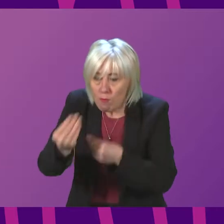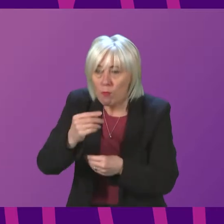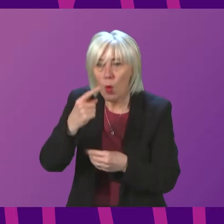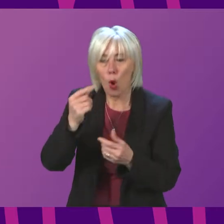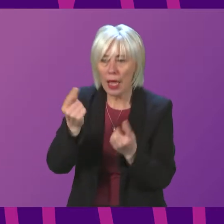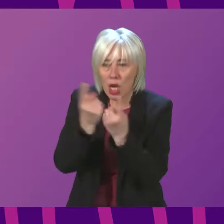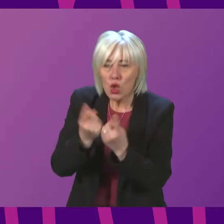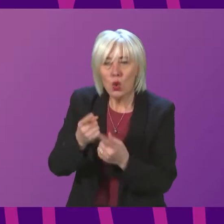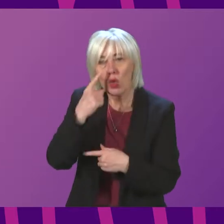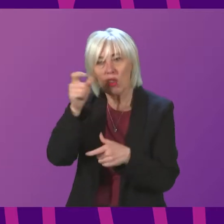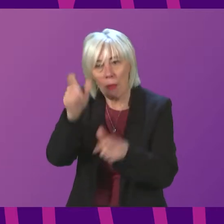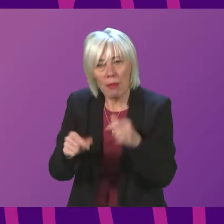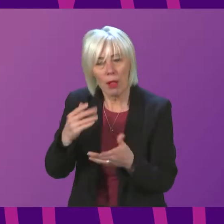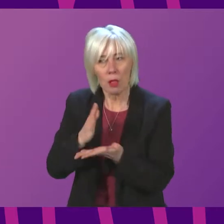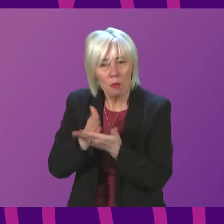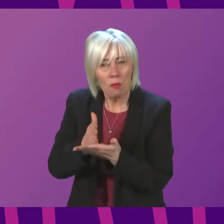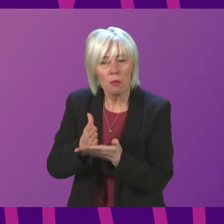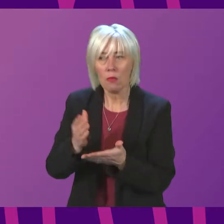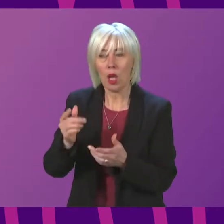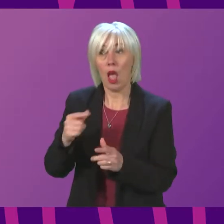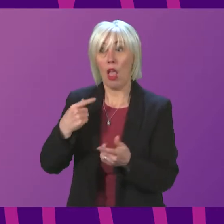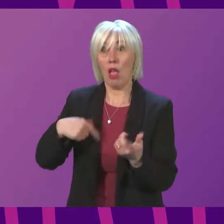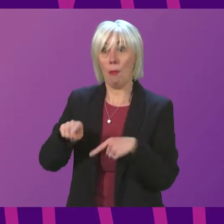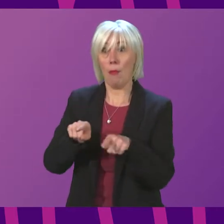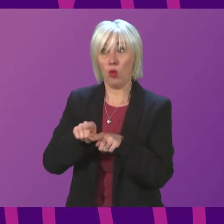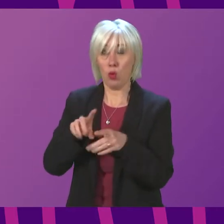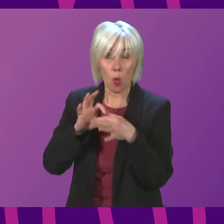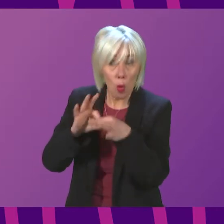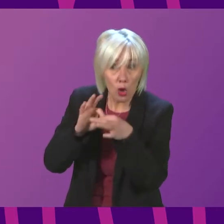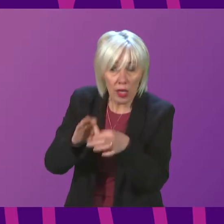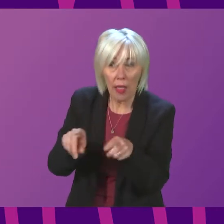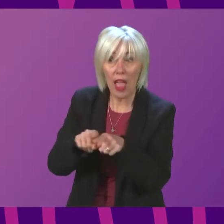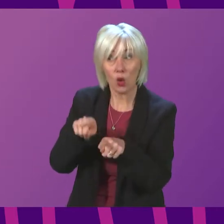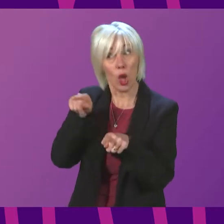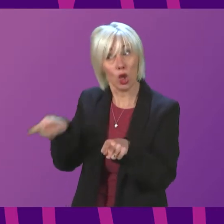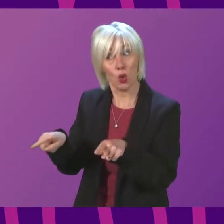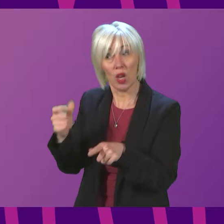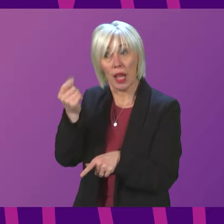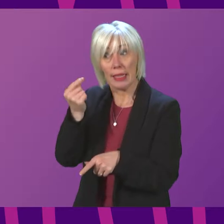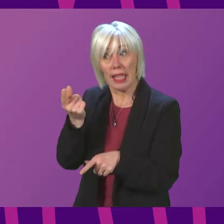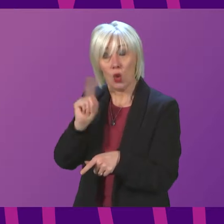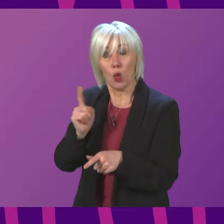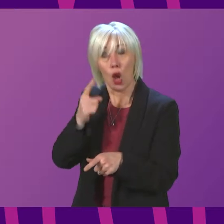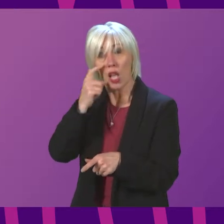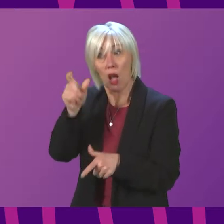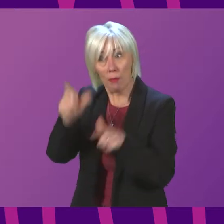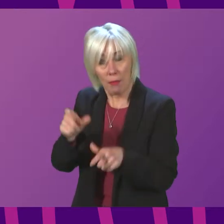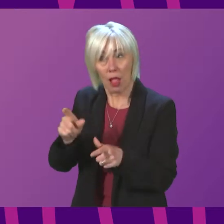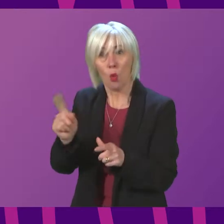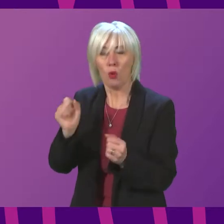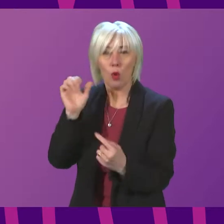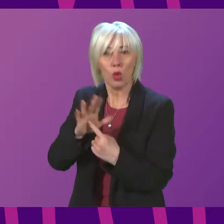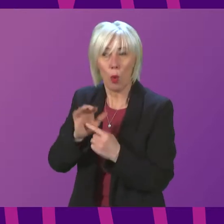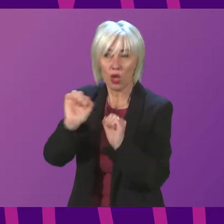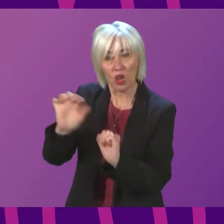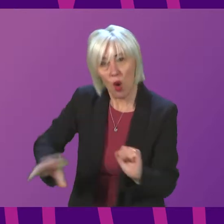addressed. And, the MSYPs can help you understand what young people in your constituencies think are the most important ones.